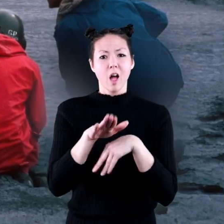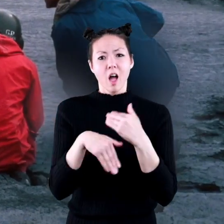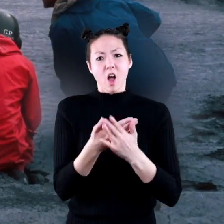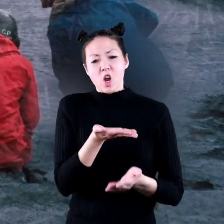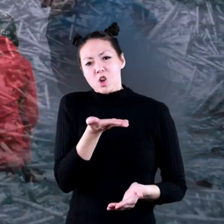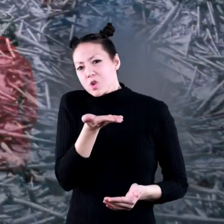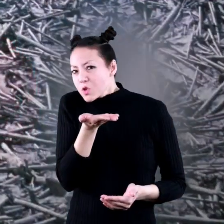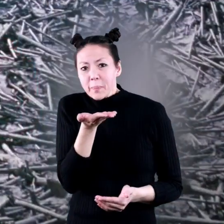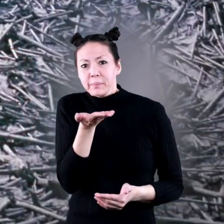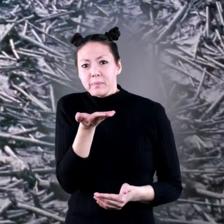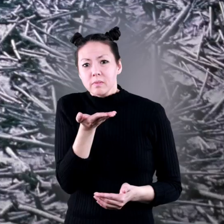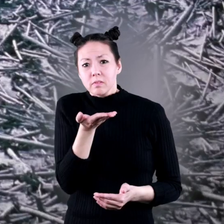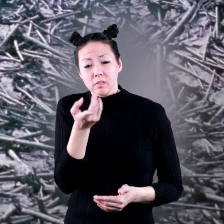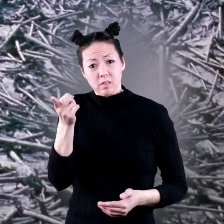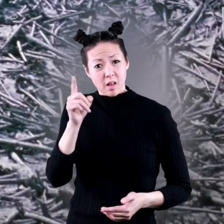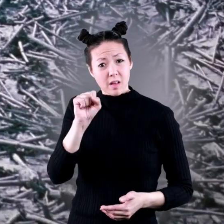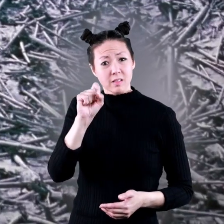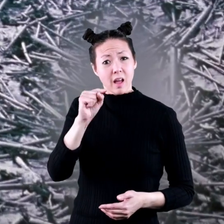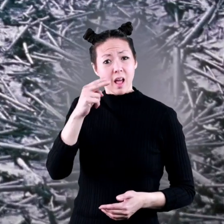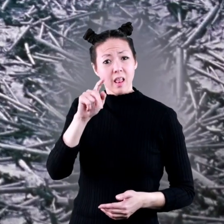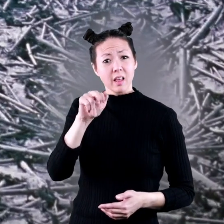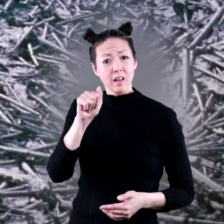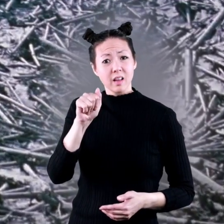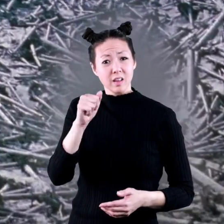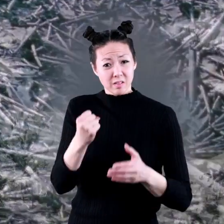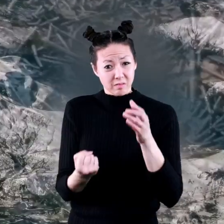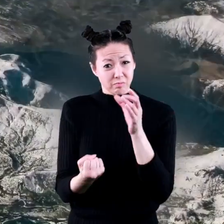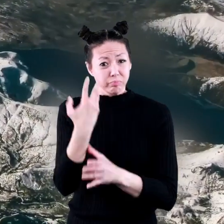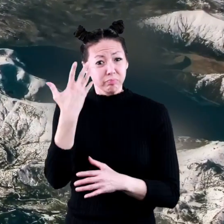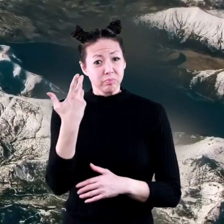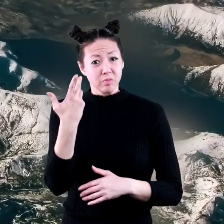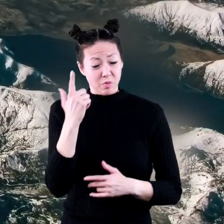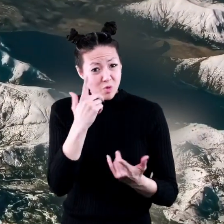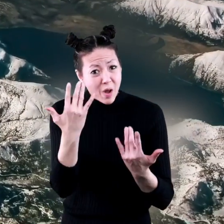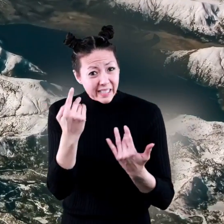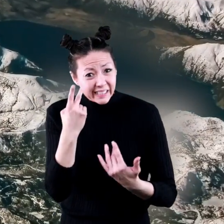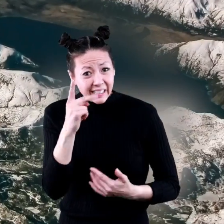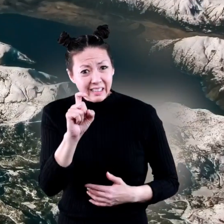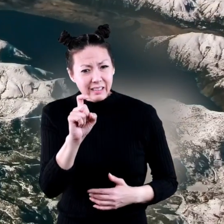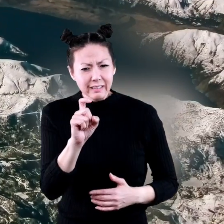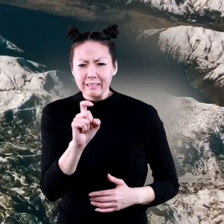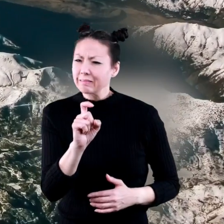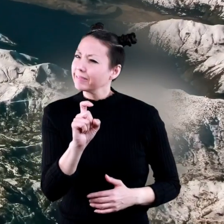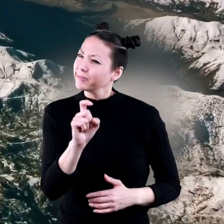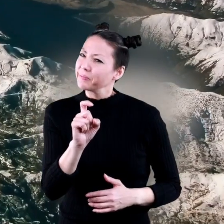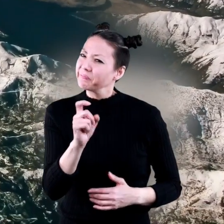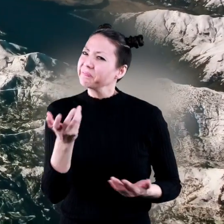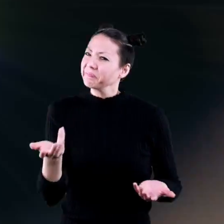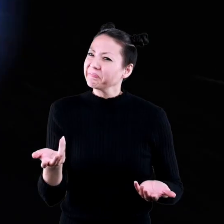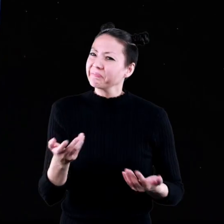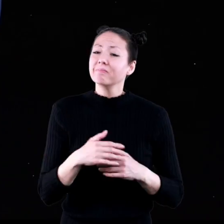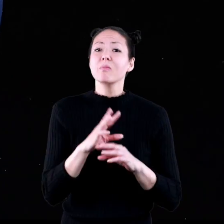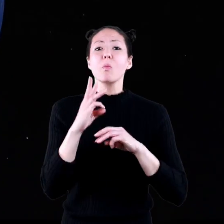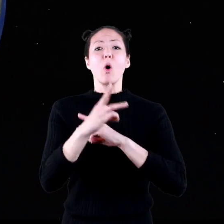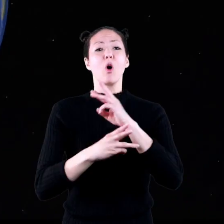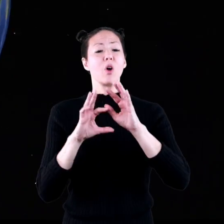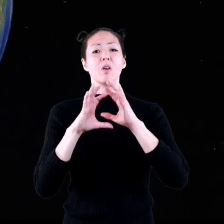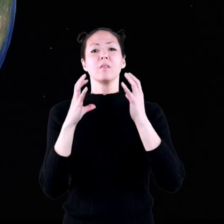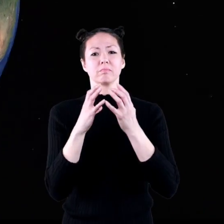all gone. Could Mount St. Helens erupt again? Will you wait and see? In the world, there